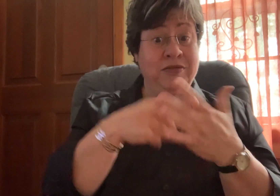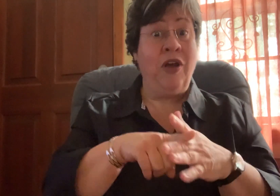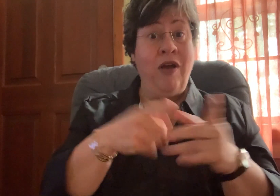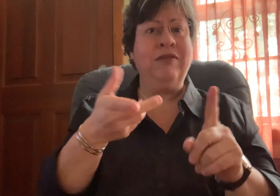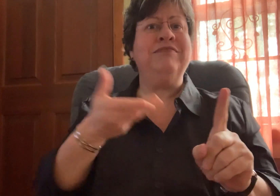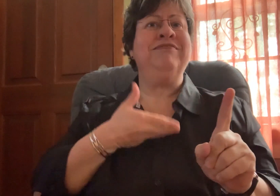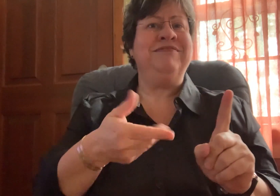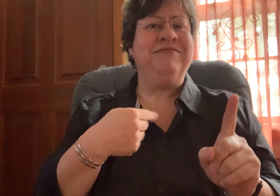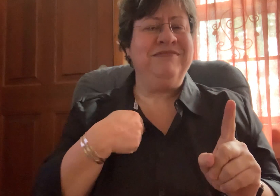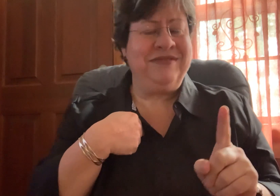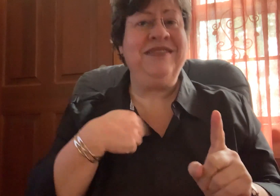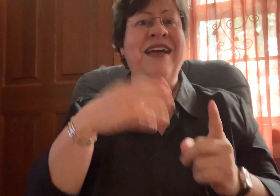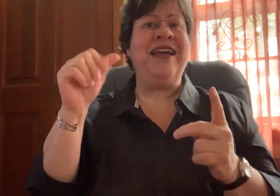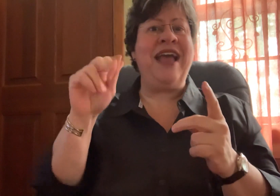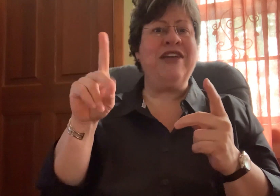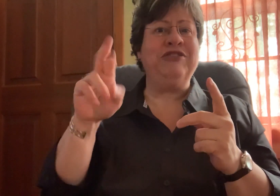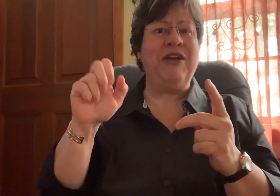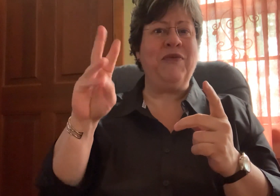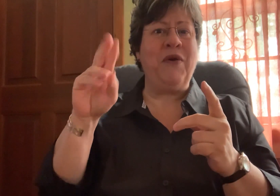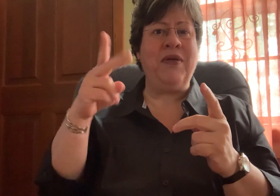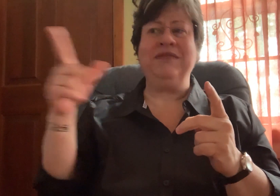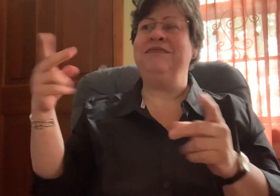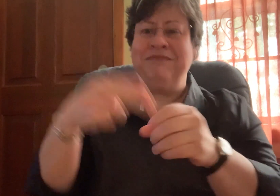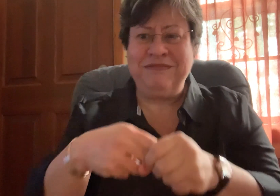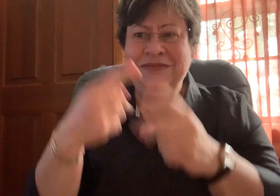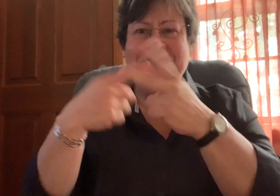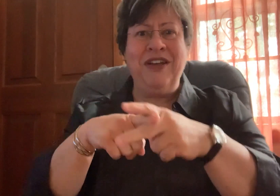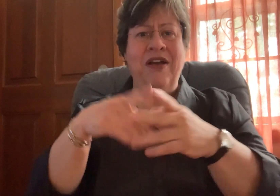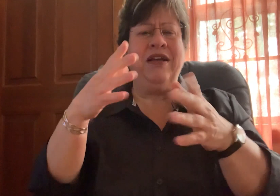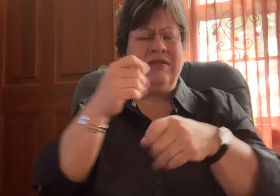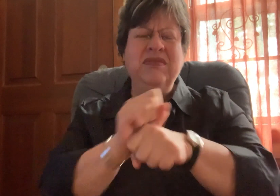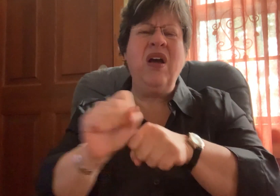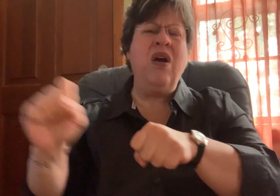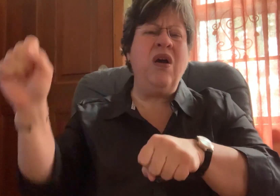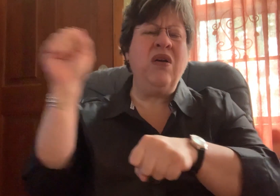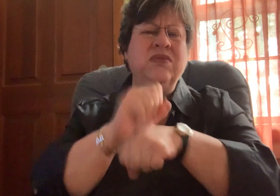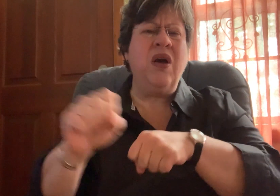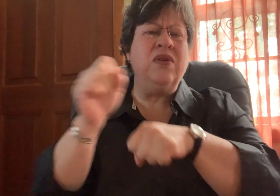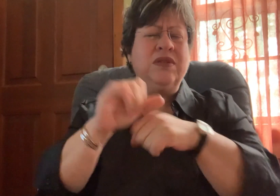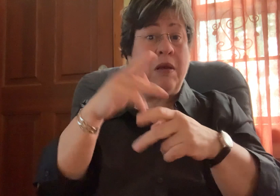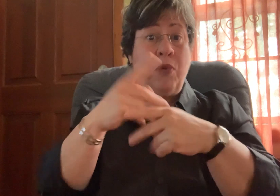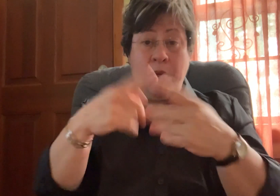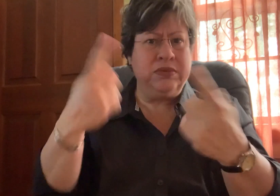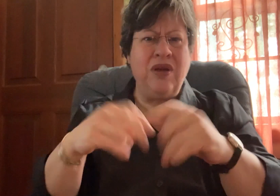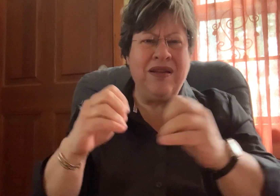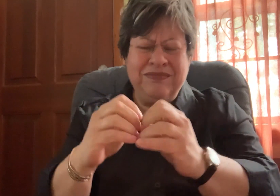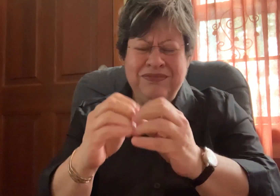Andrea Wohl and I were hired to work on this new project. We worked tirelessly and were fortunate